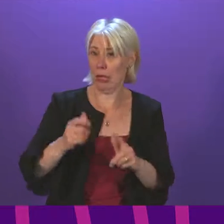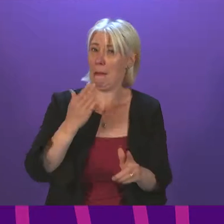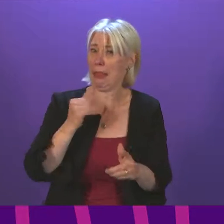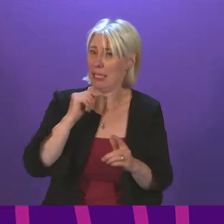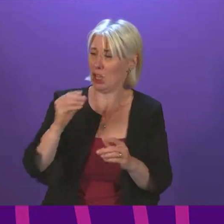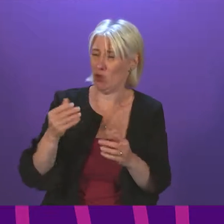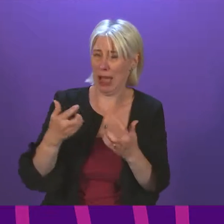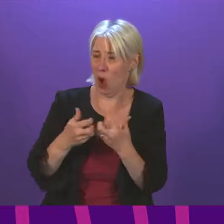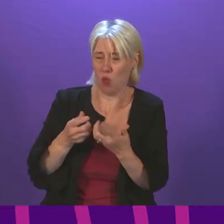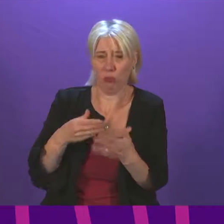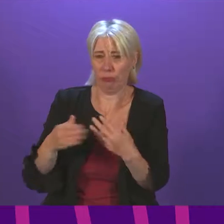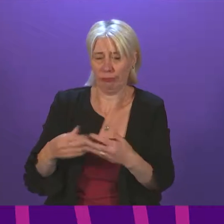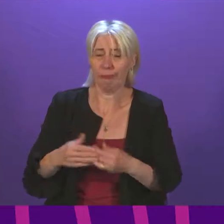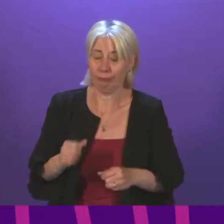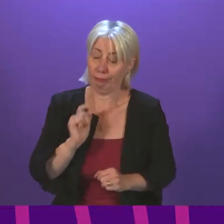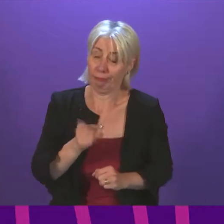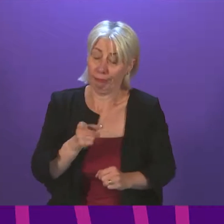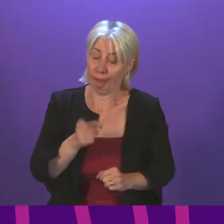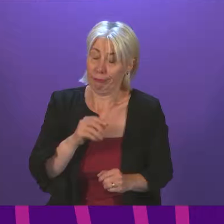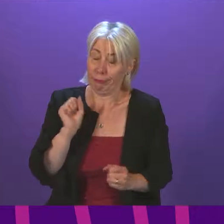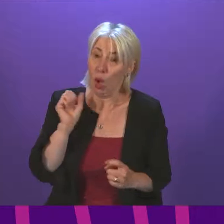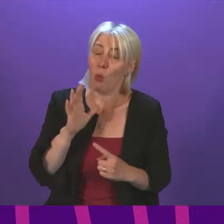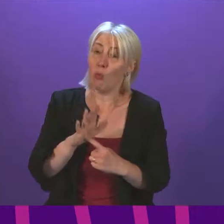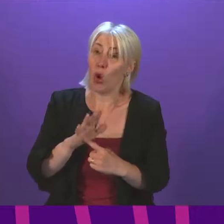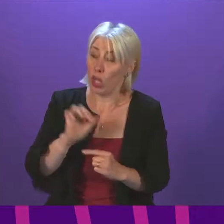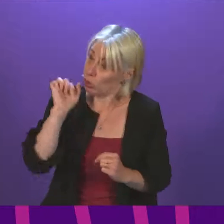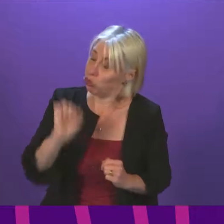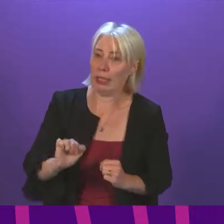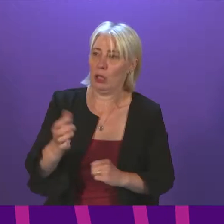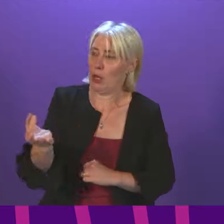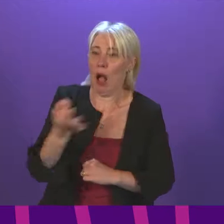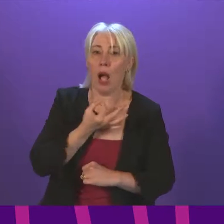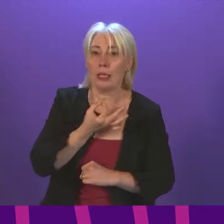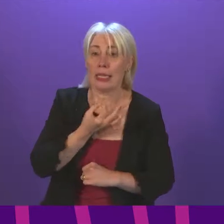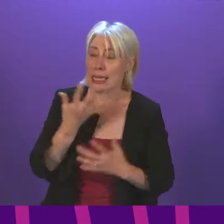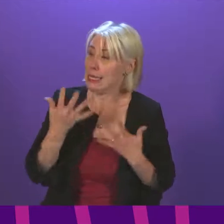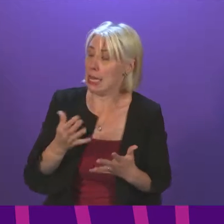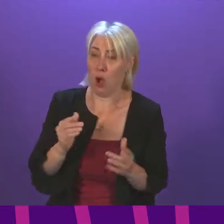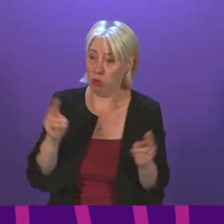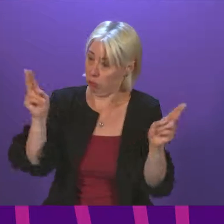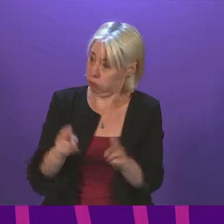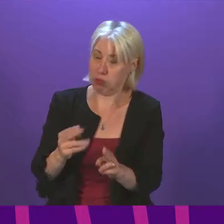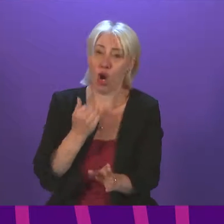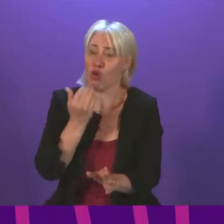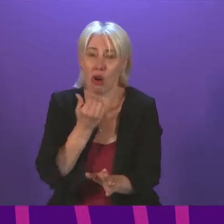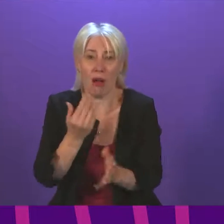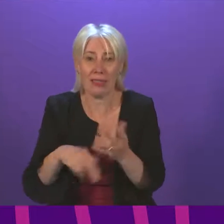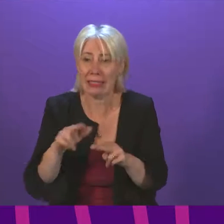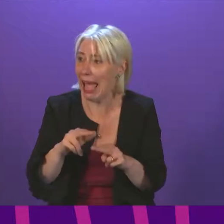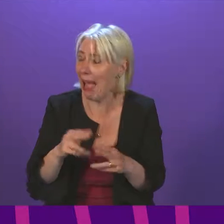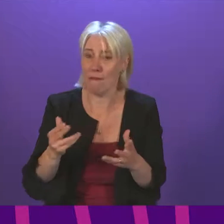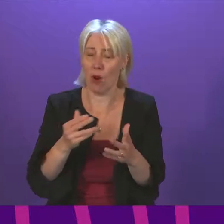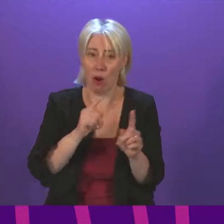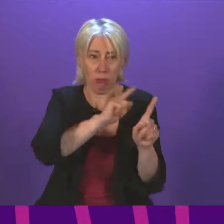substantial point in the question that Siobhan Brown asked me because we are facing acute shortages of labour